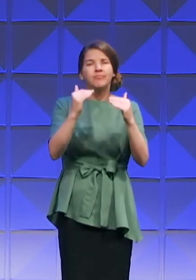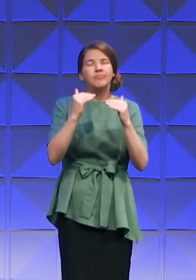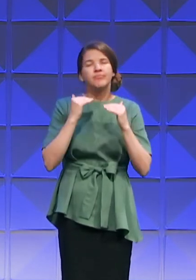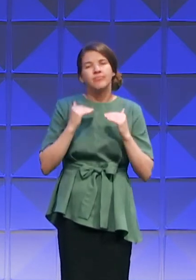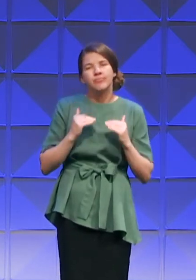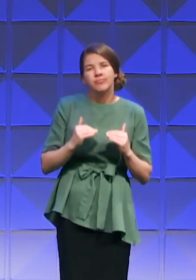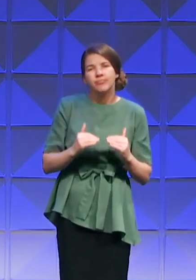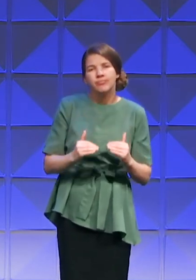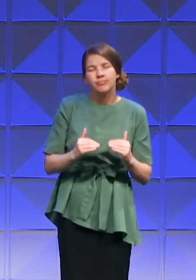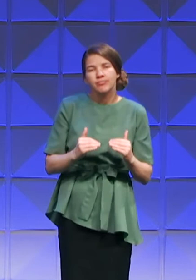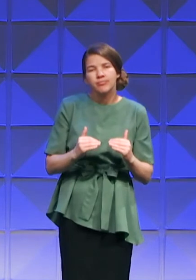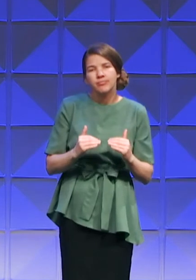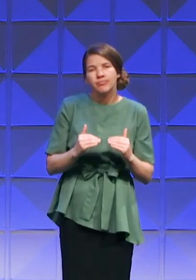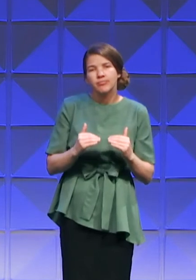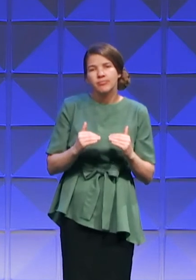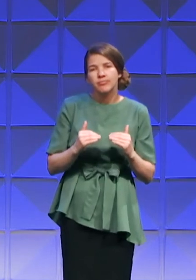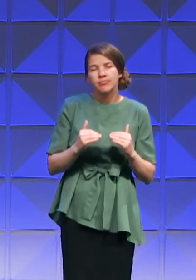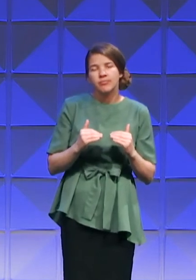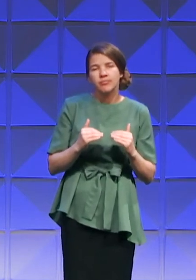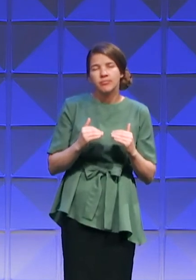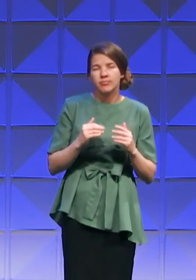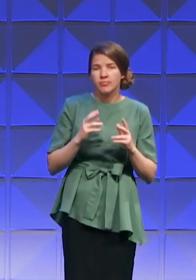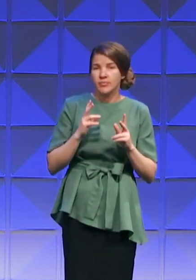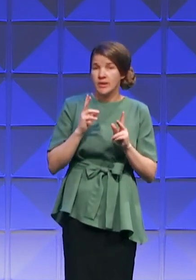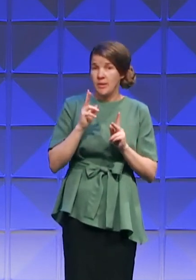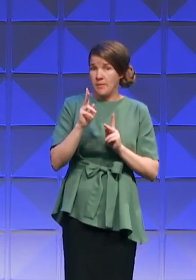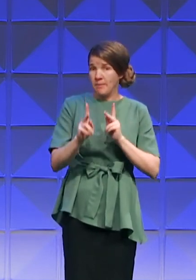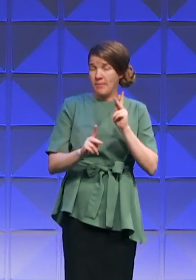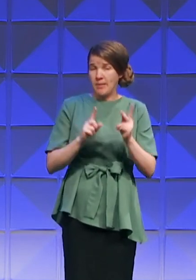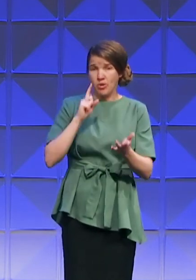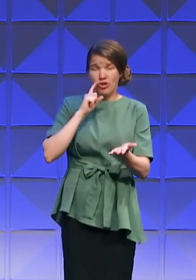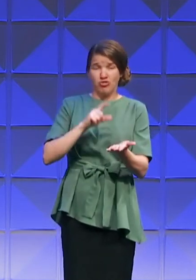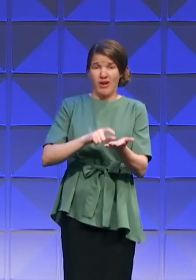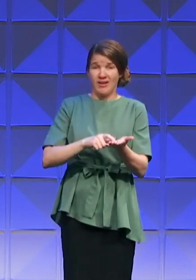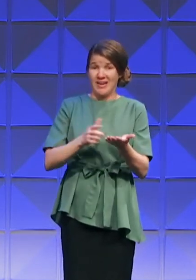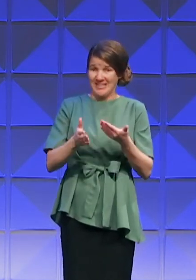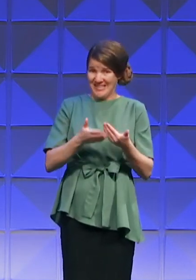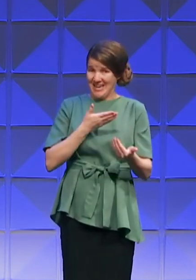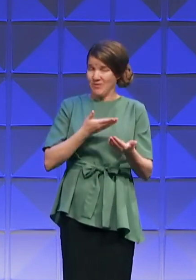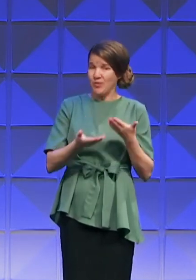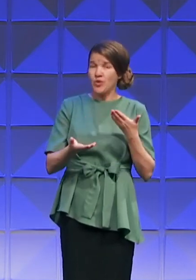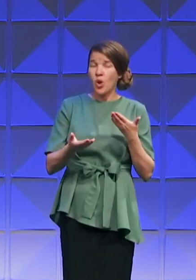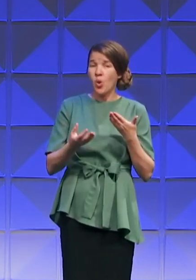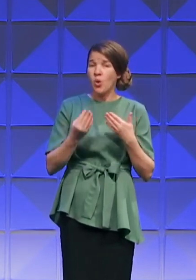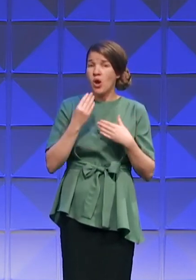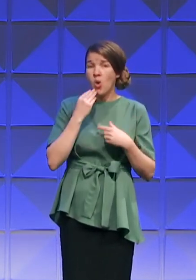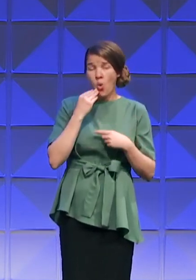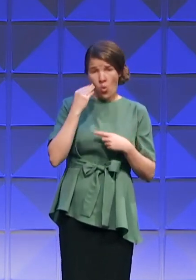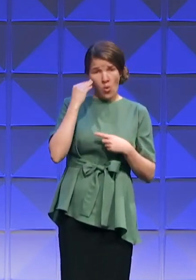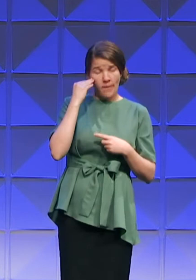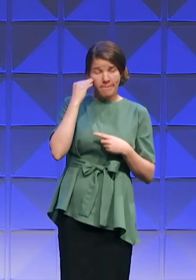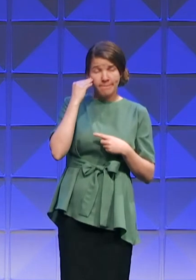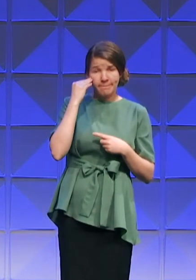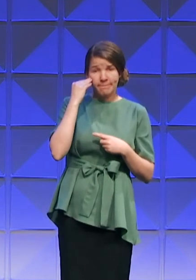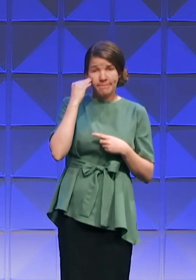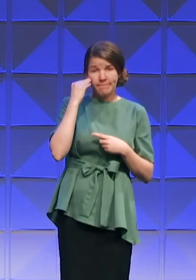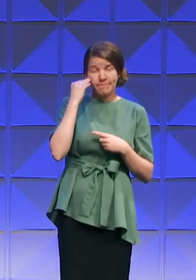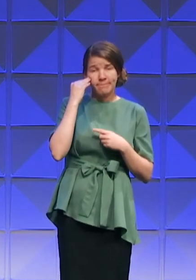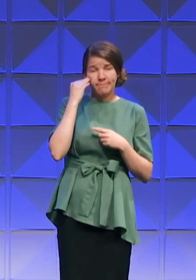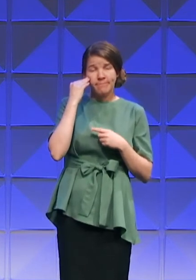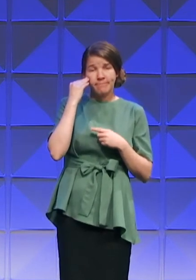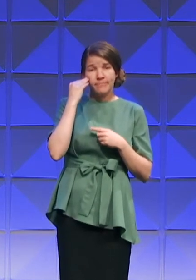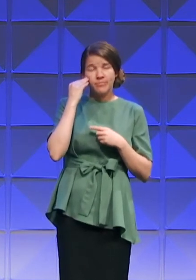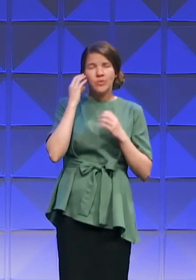to all of those who realize that even though we are at home and there's no place like home, we're headed